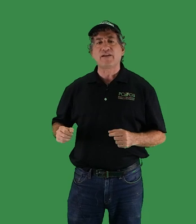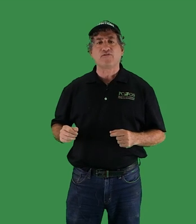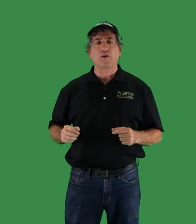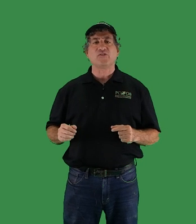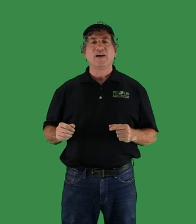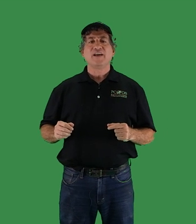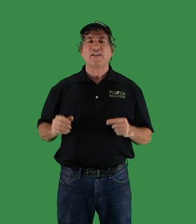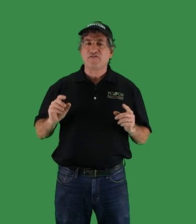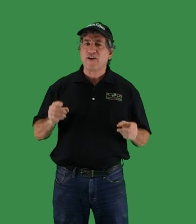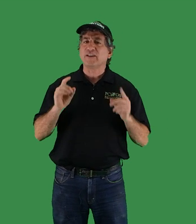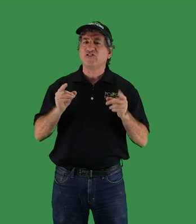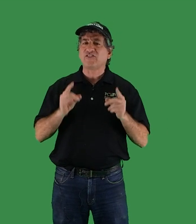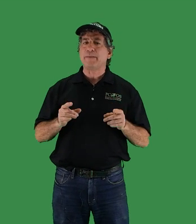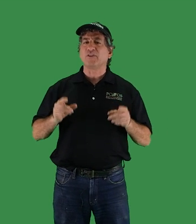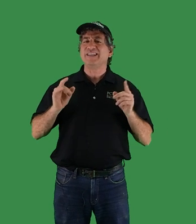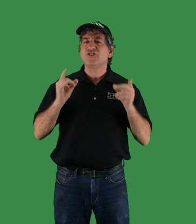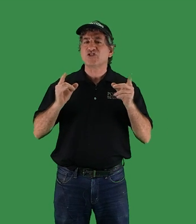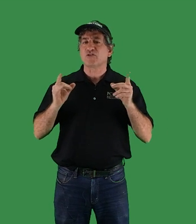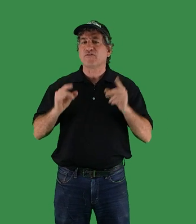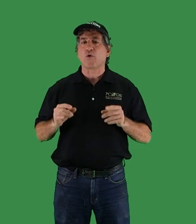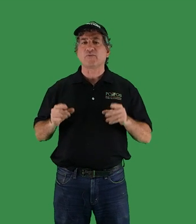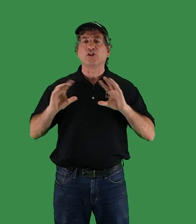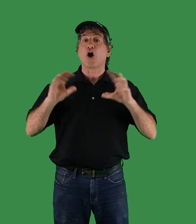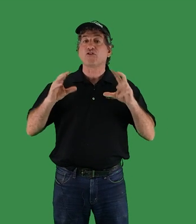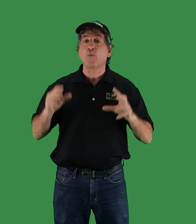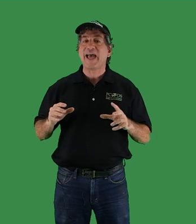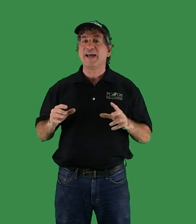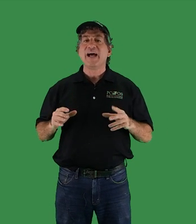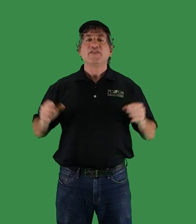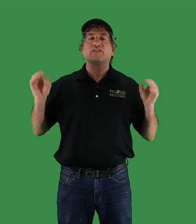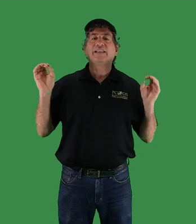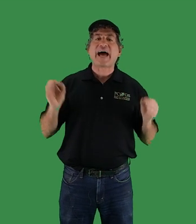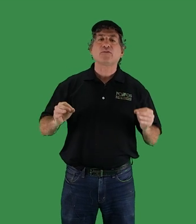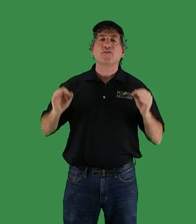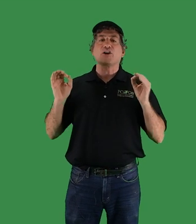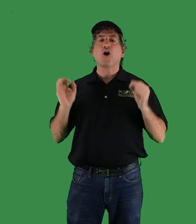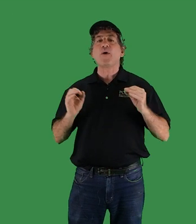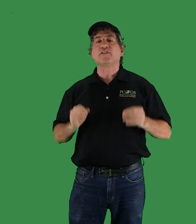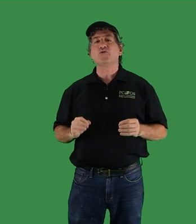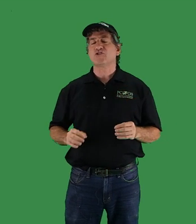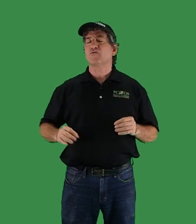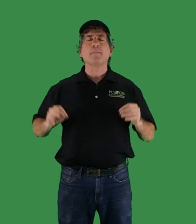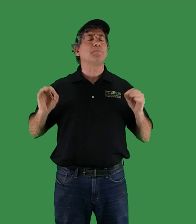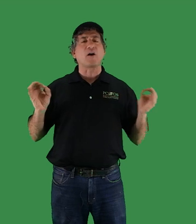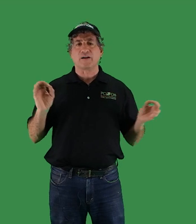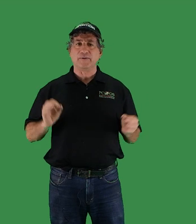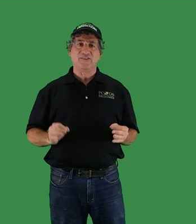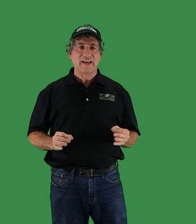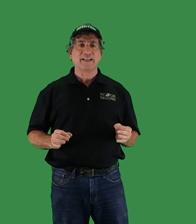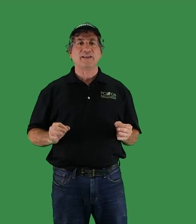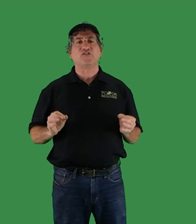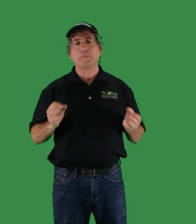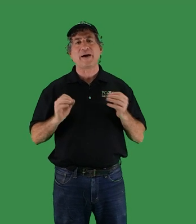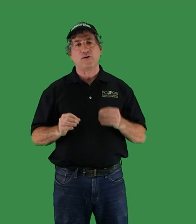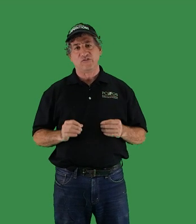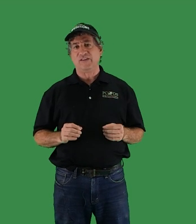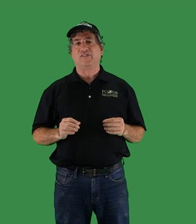life forms that fairly stable niches are formed along the way that have allowed for the co-evolution of remarkably delicate symbioses.